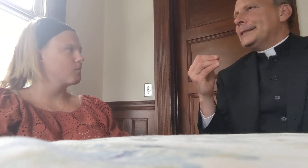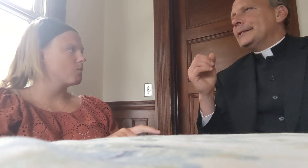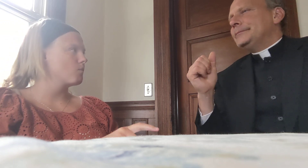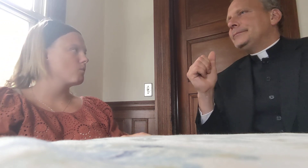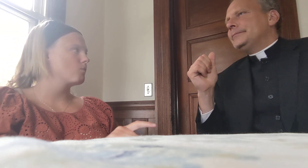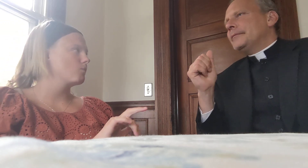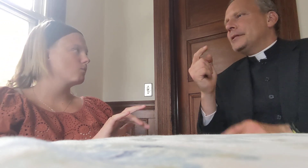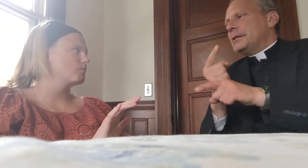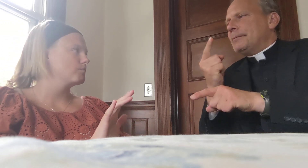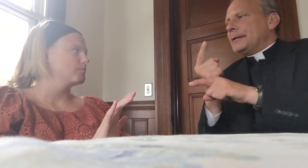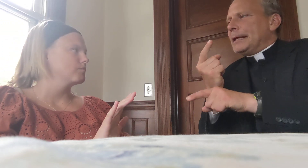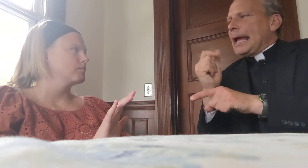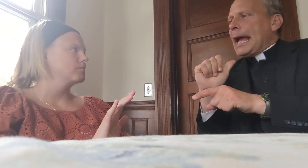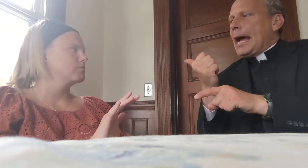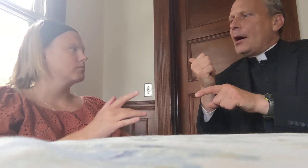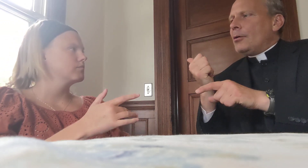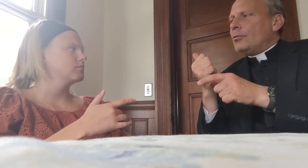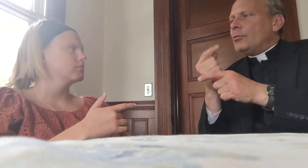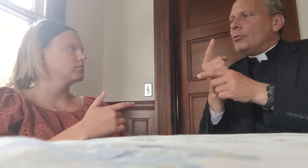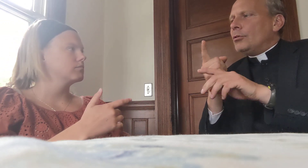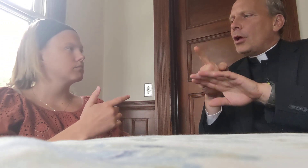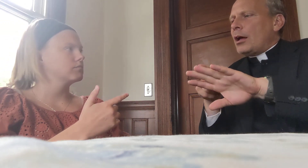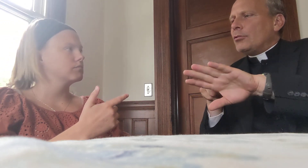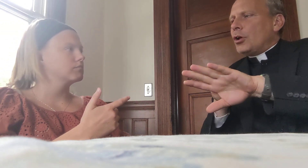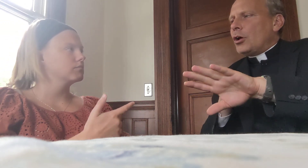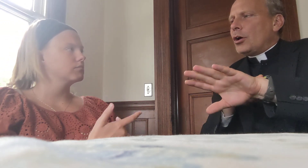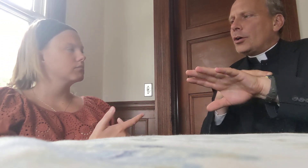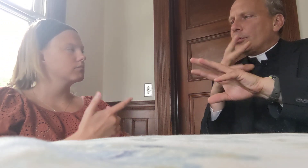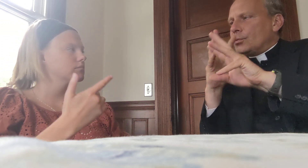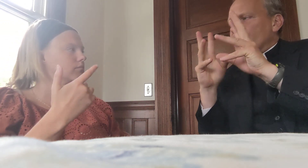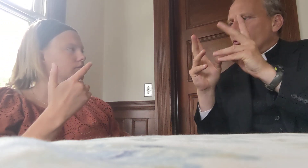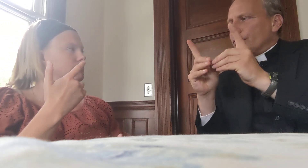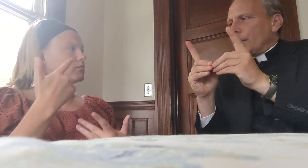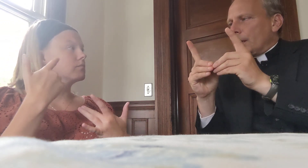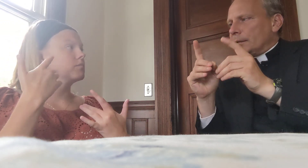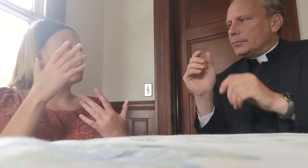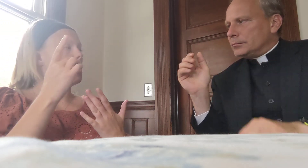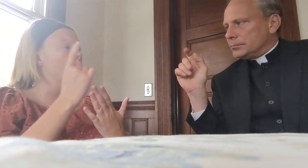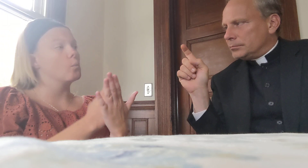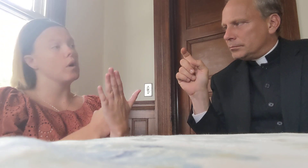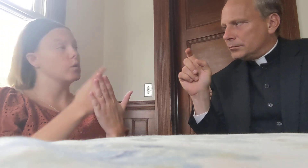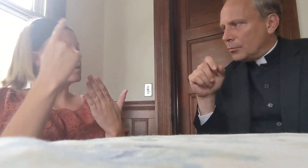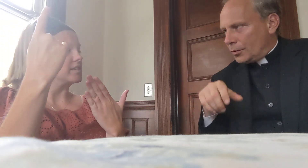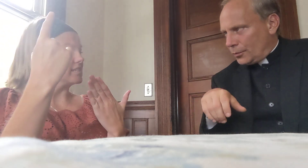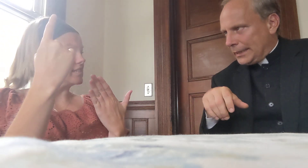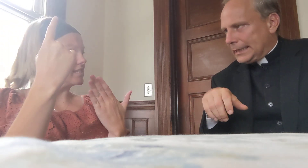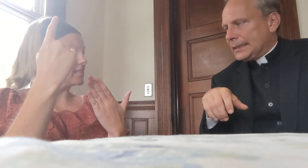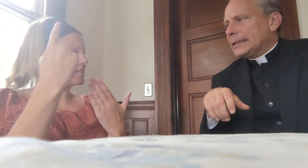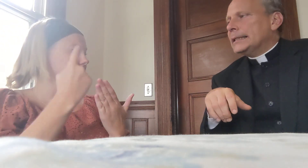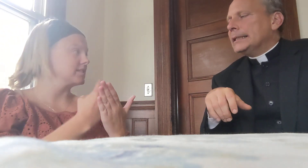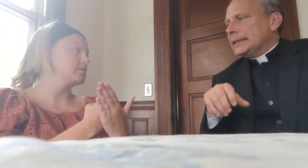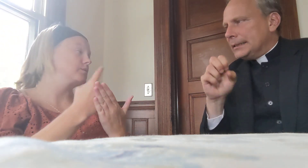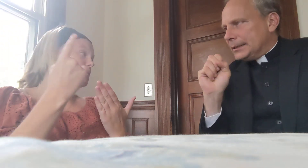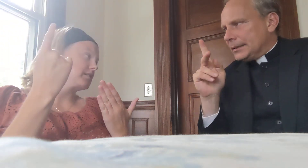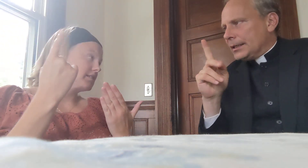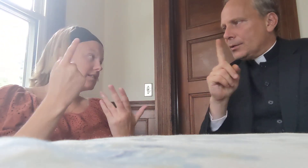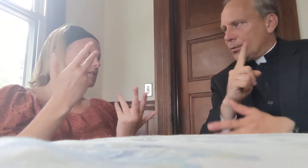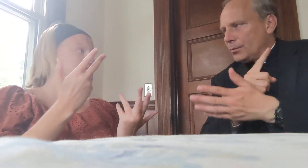typically how, how long is World Youth Day? One week? Okay, it's one